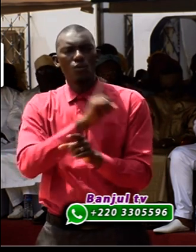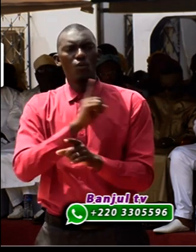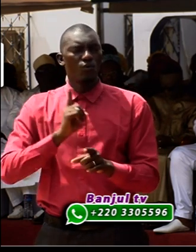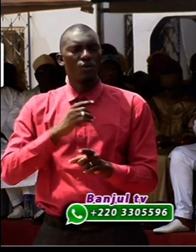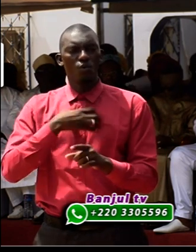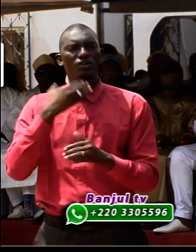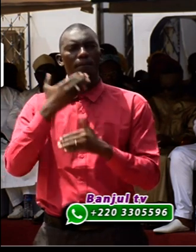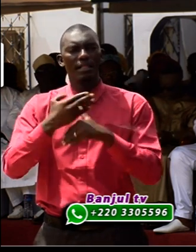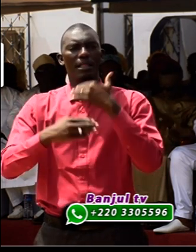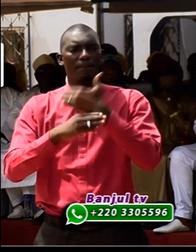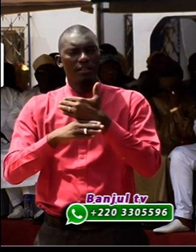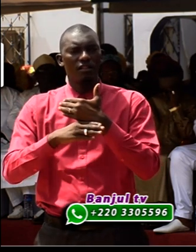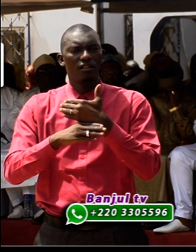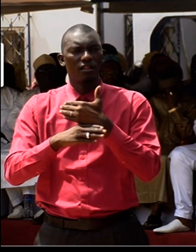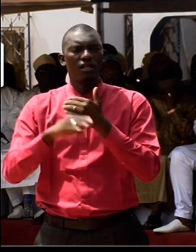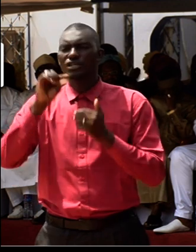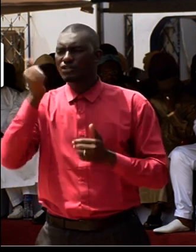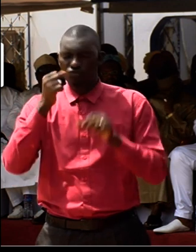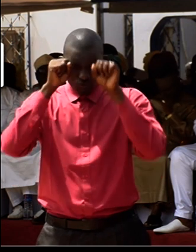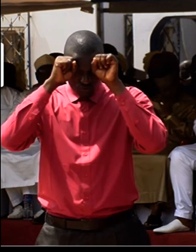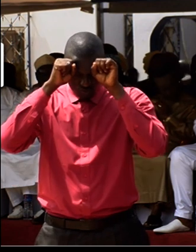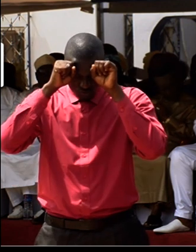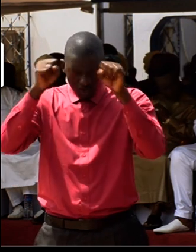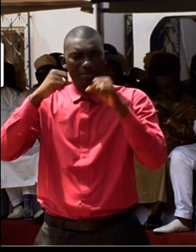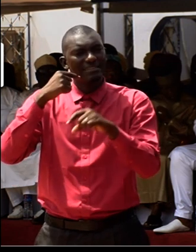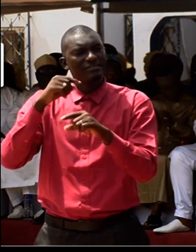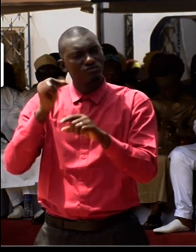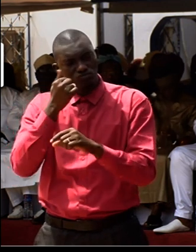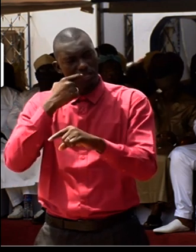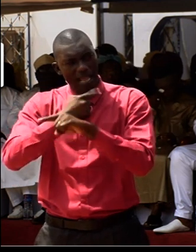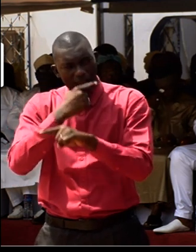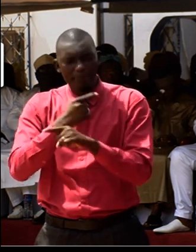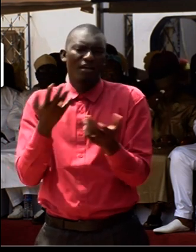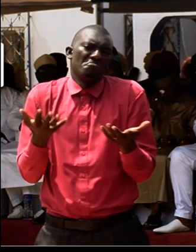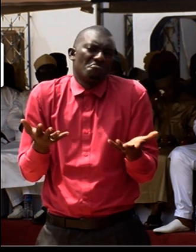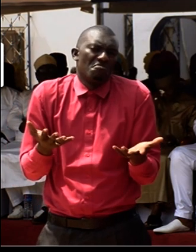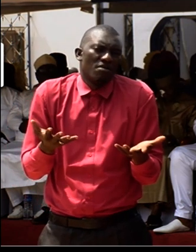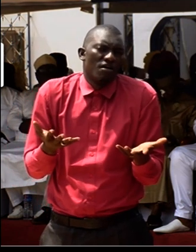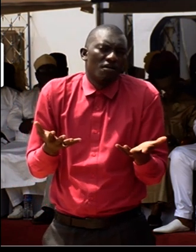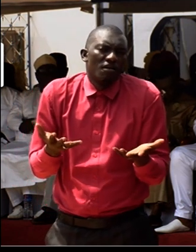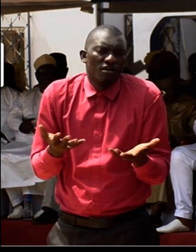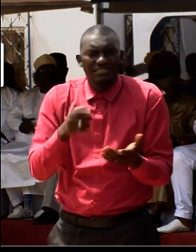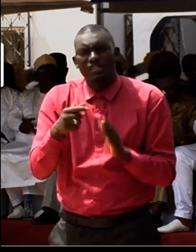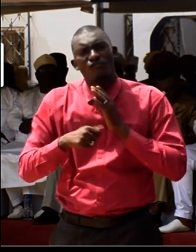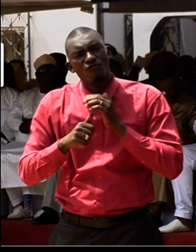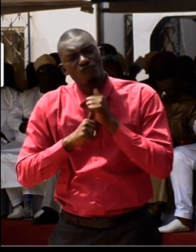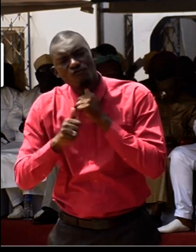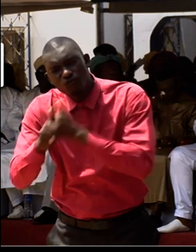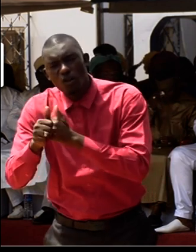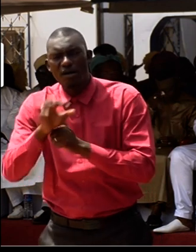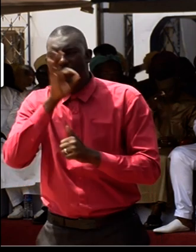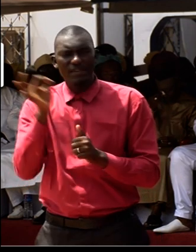going to build what we call a new Gambia. And this followed a very historic